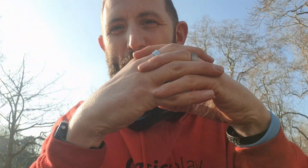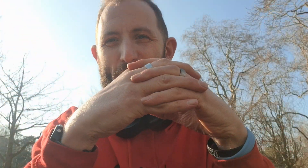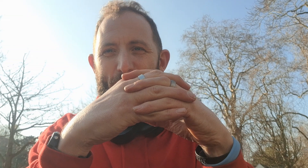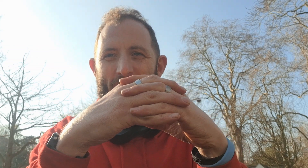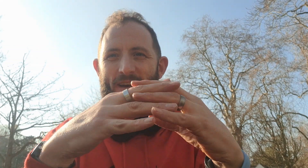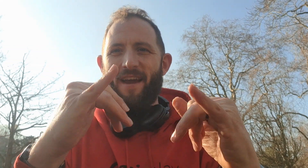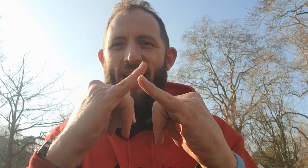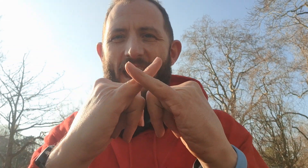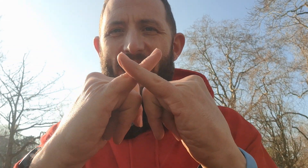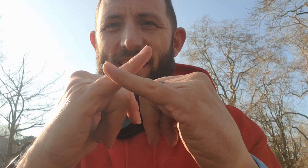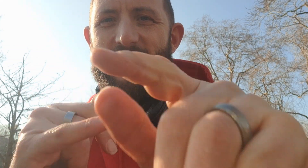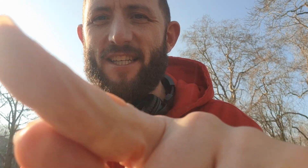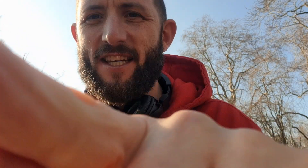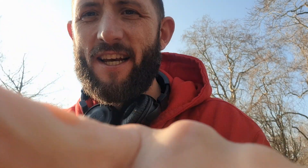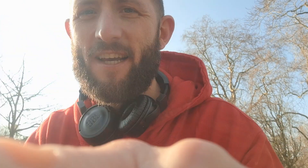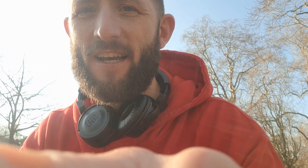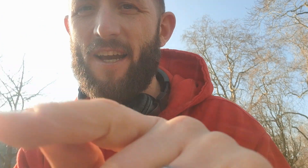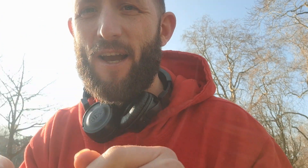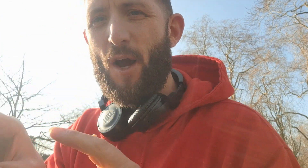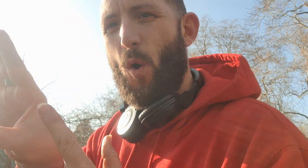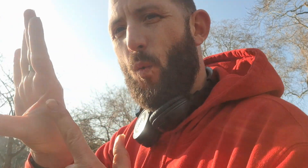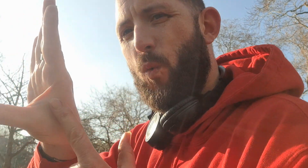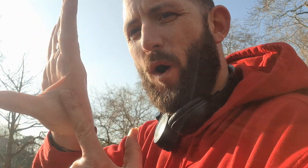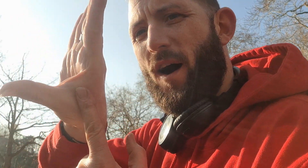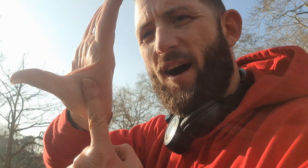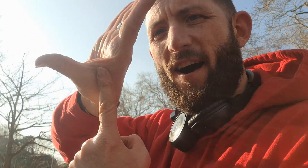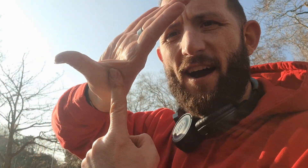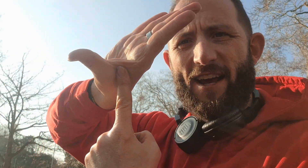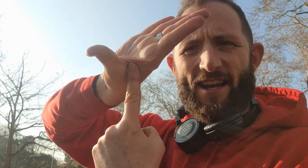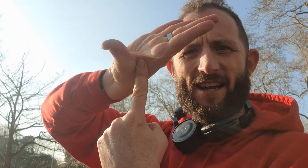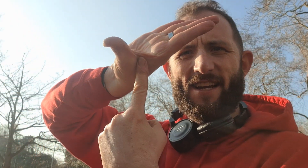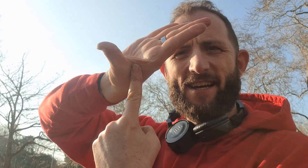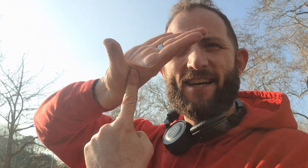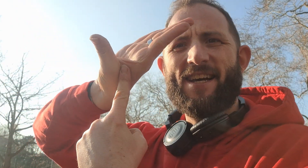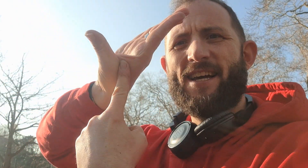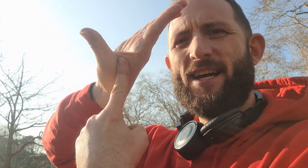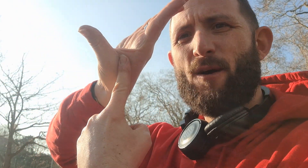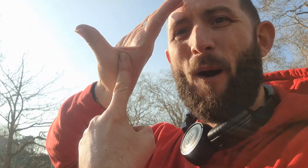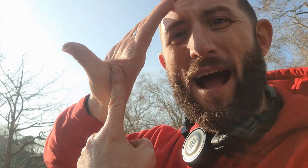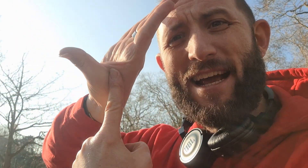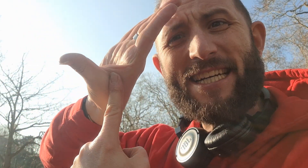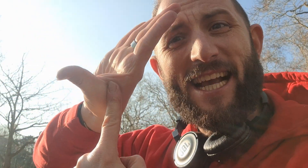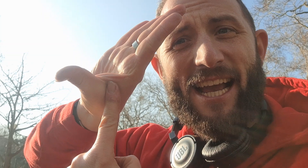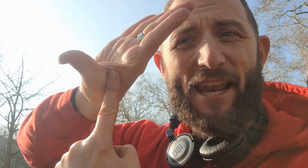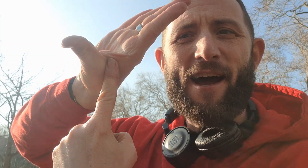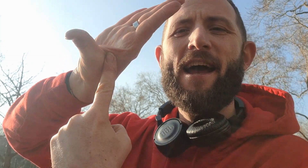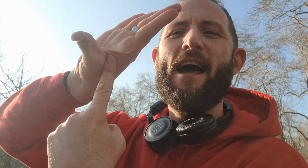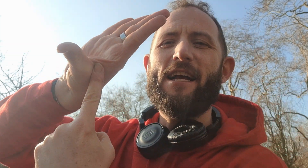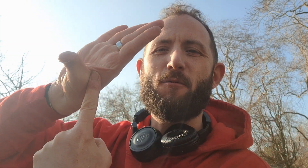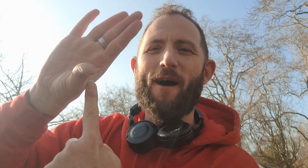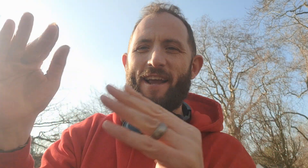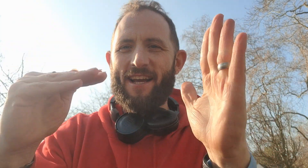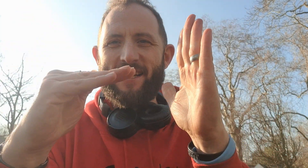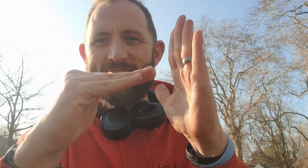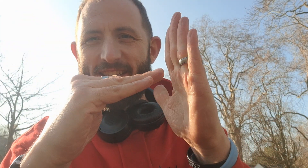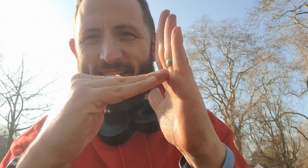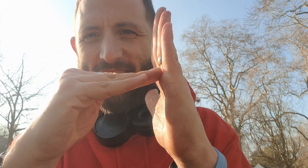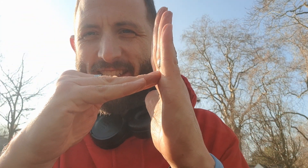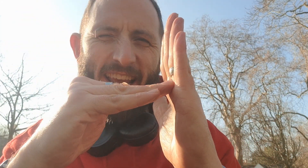X Y Y cuz I gotta X Y Z